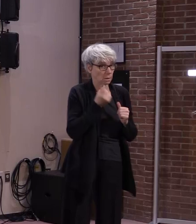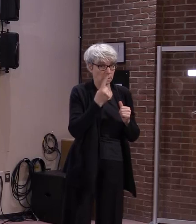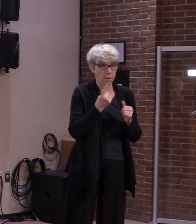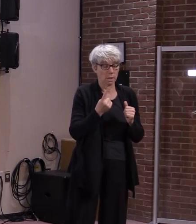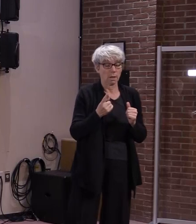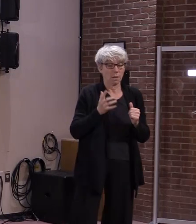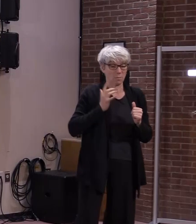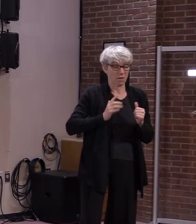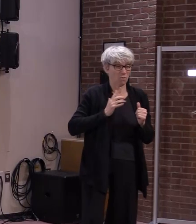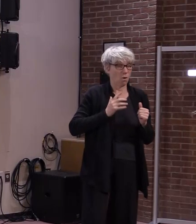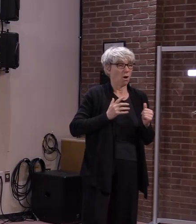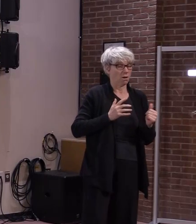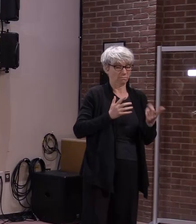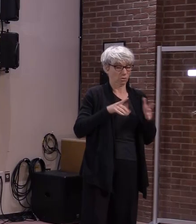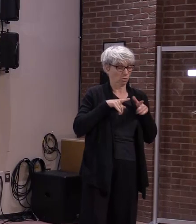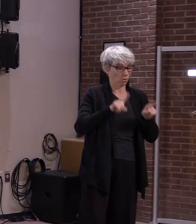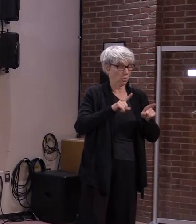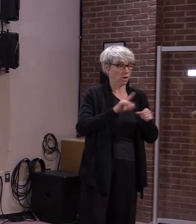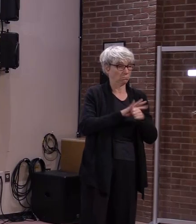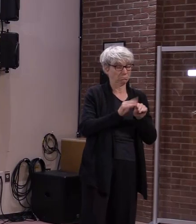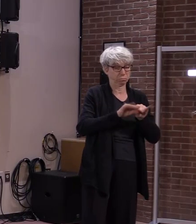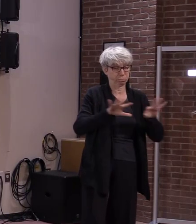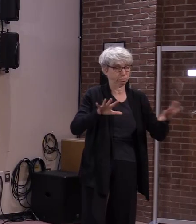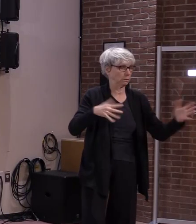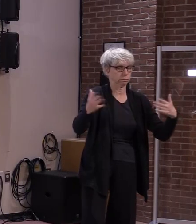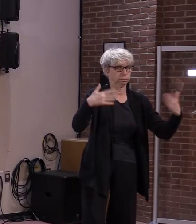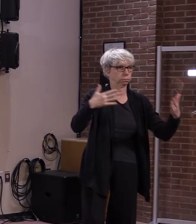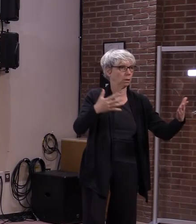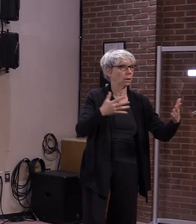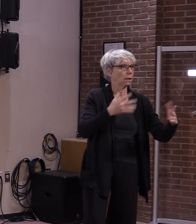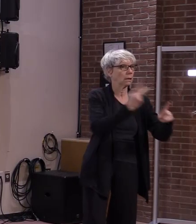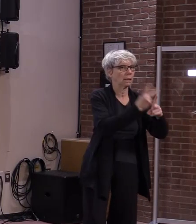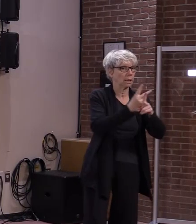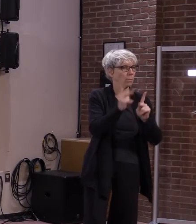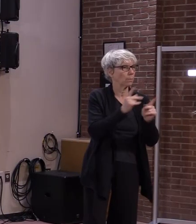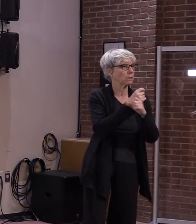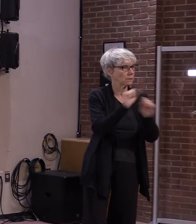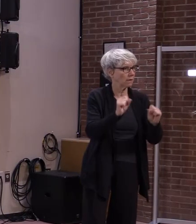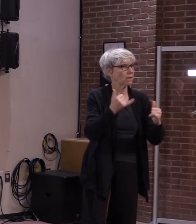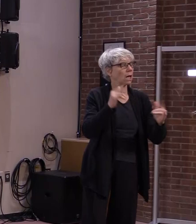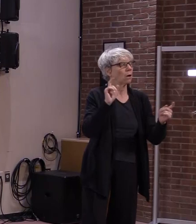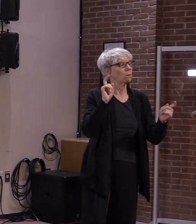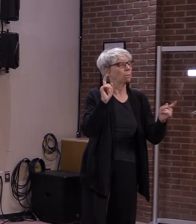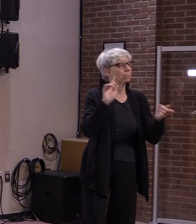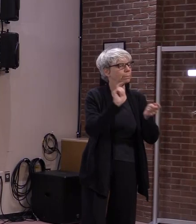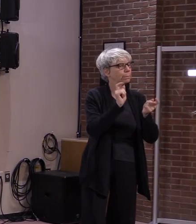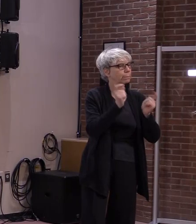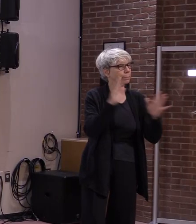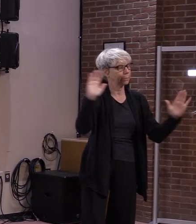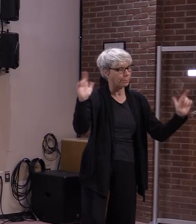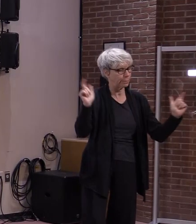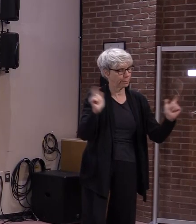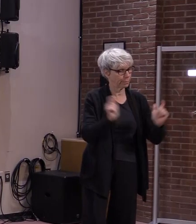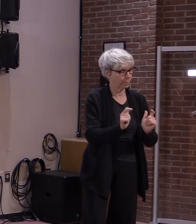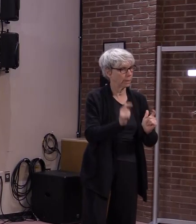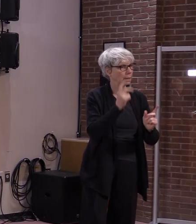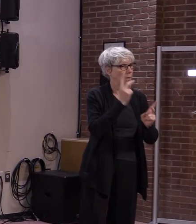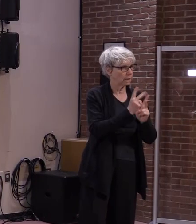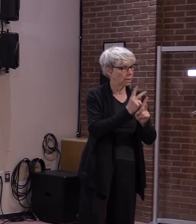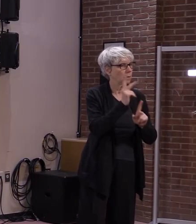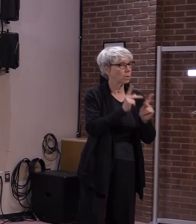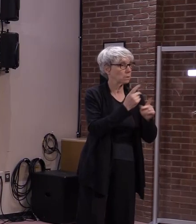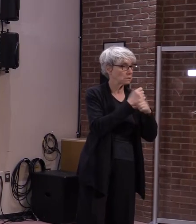expanded motel voucher program has specific phases that were intended to avoid